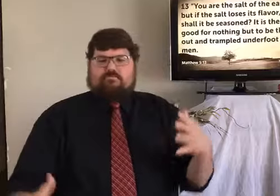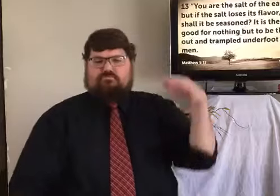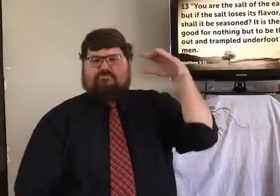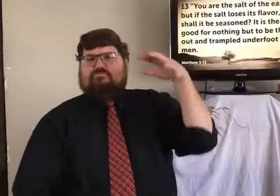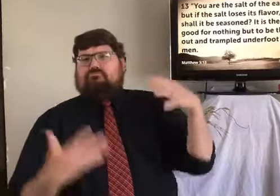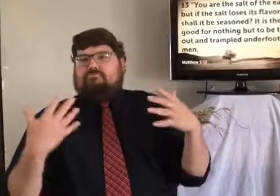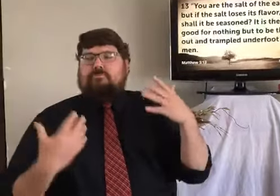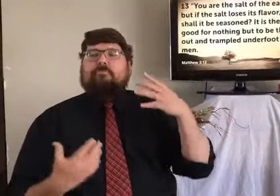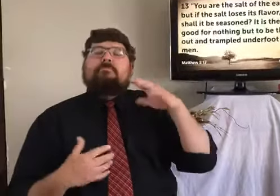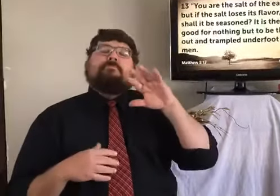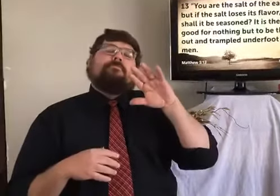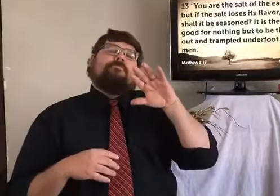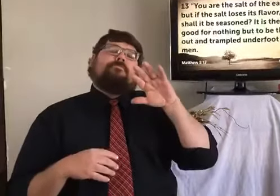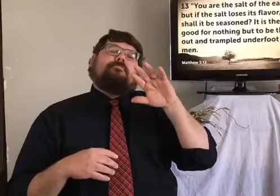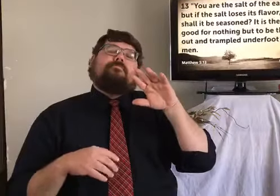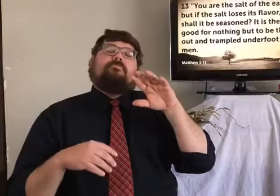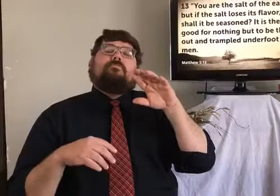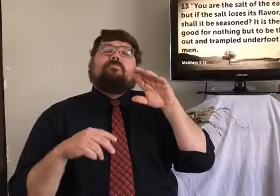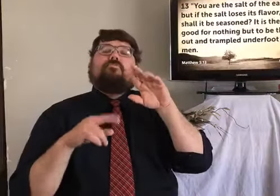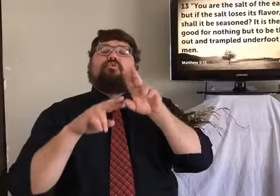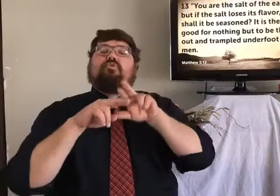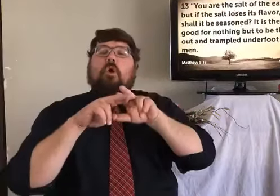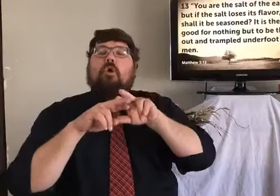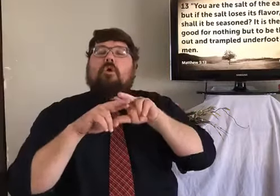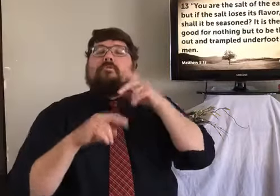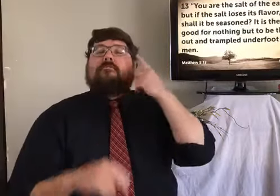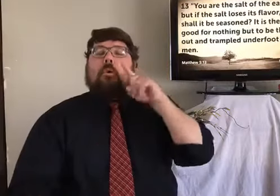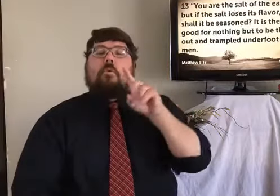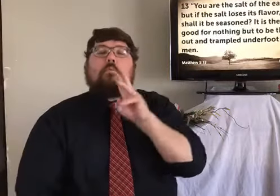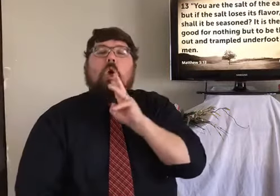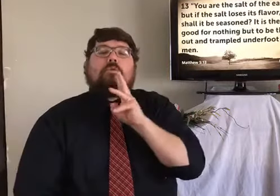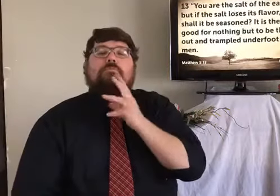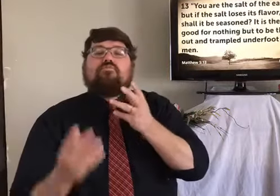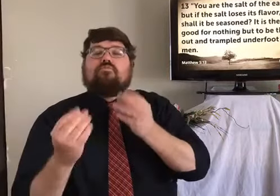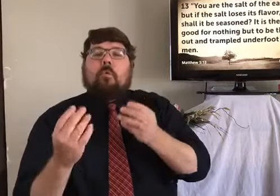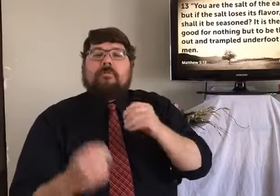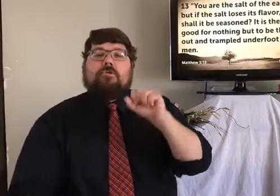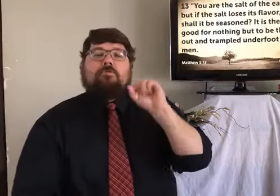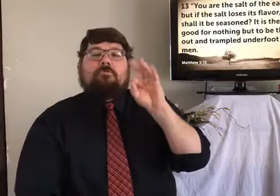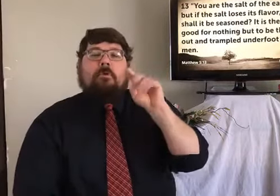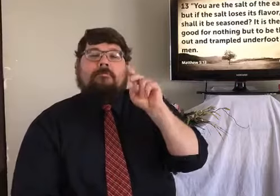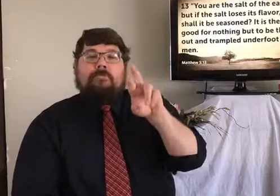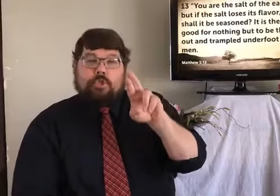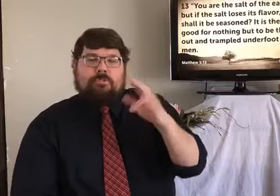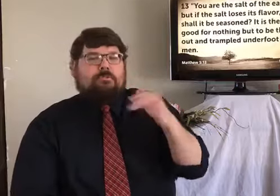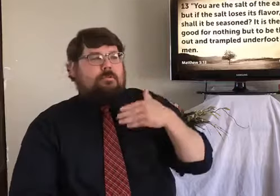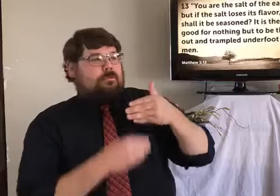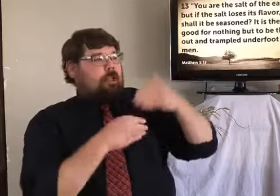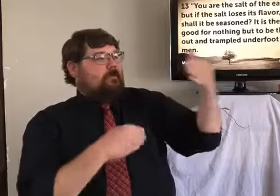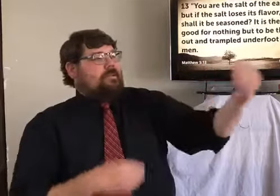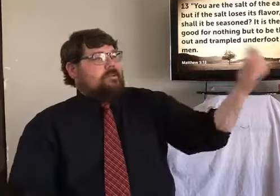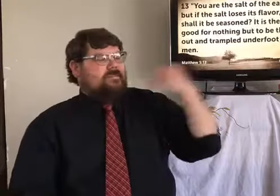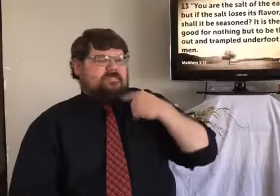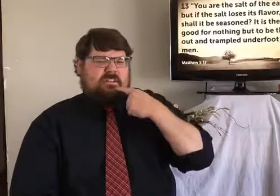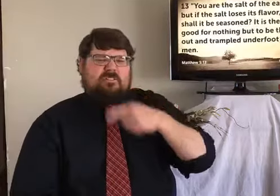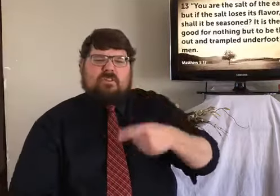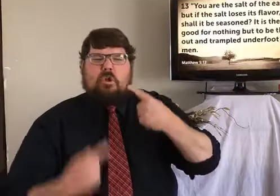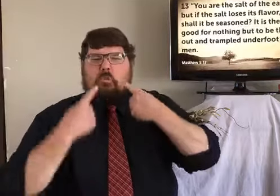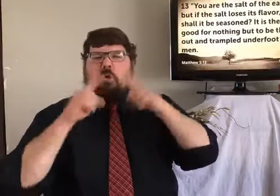In the garage, I have a big bag of salt that is actually for water softener. It's water softener salt. Our